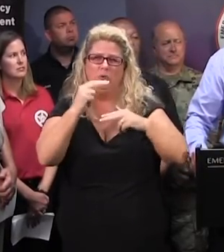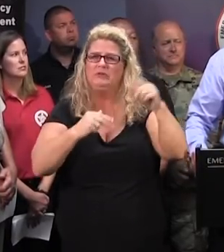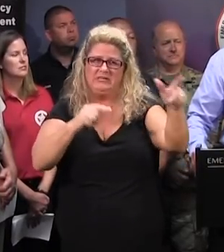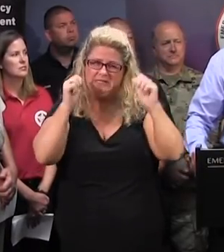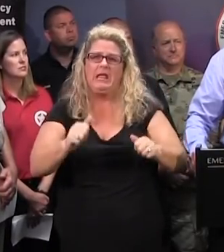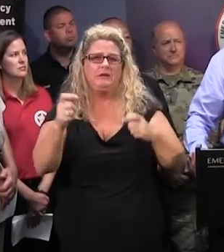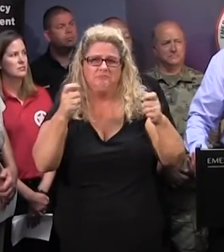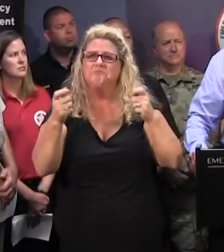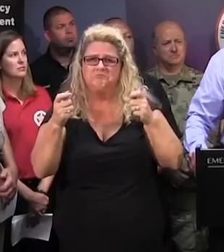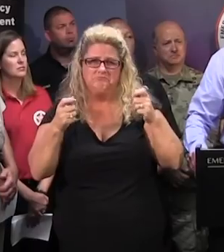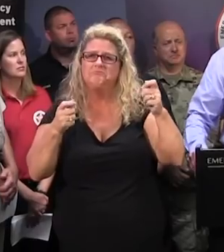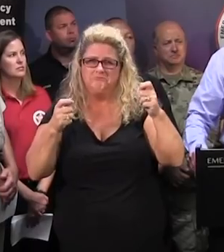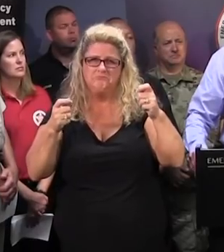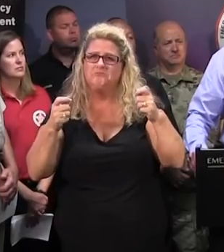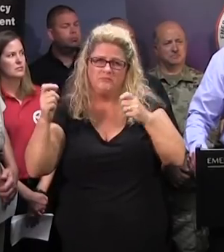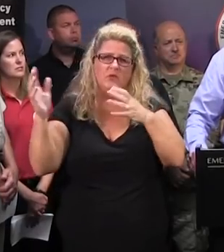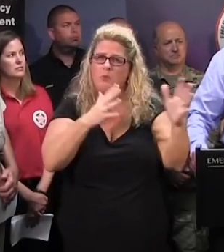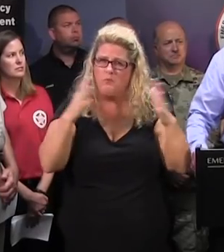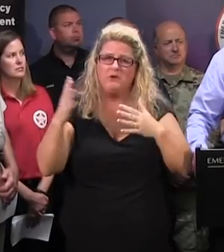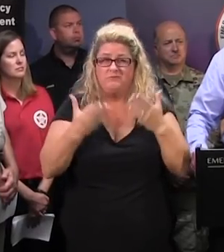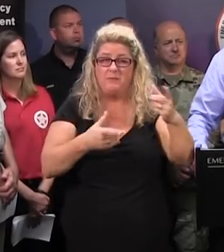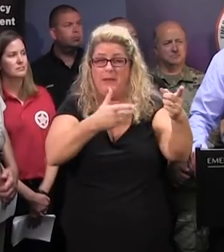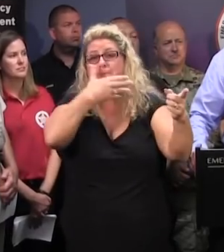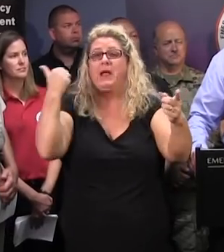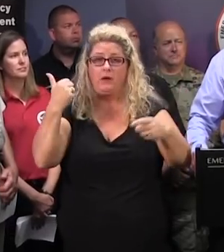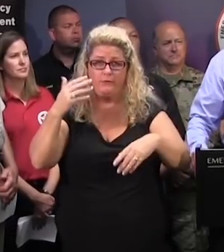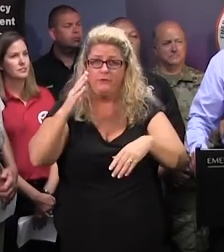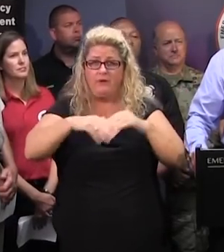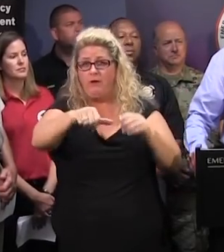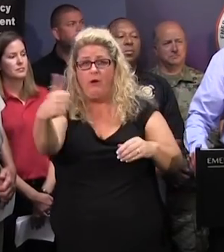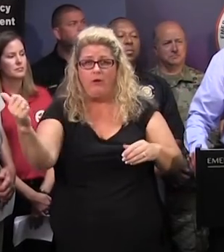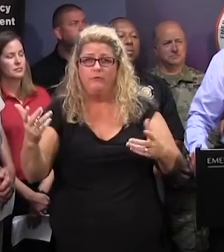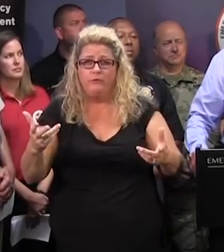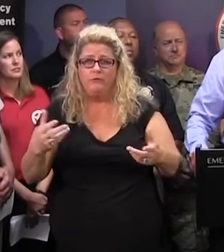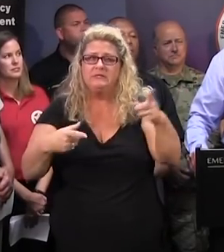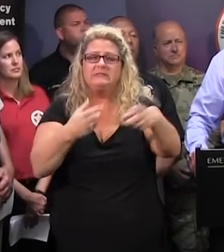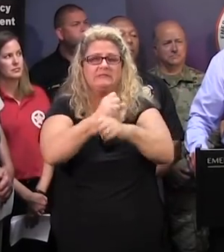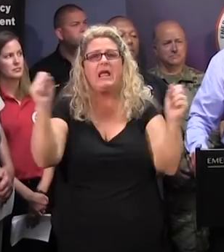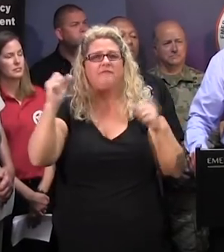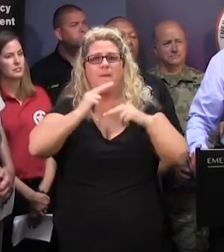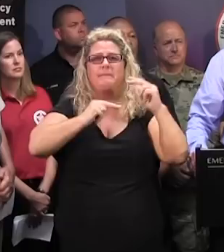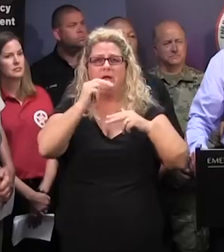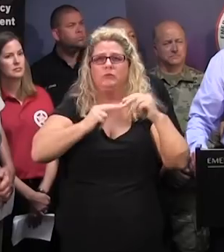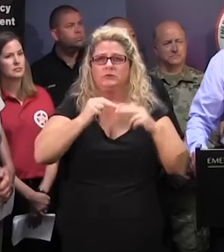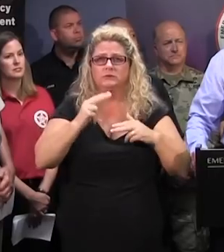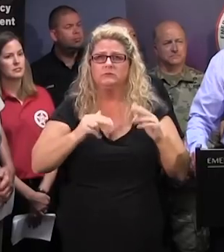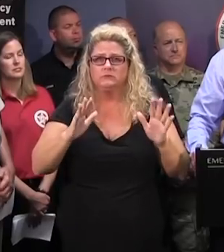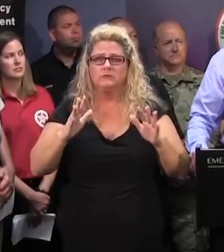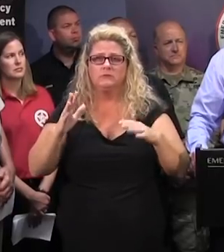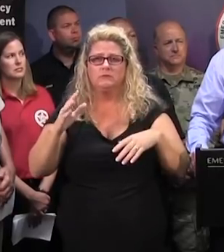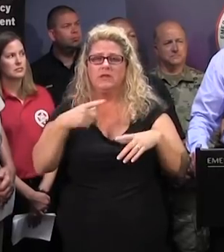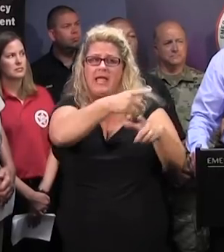as good a place, possibly better, to be in terms of that kind of safety from winds and